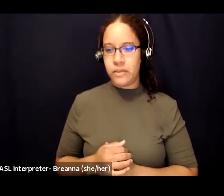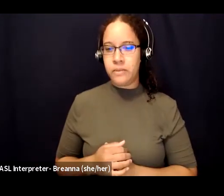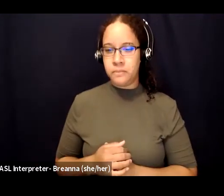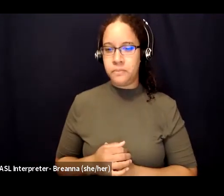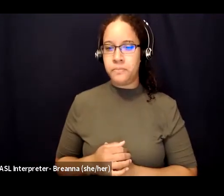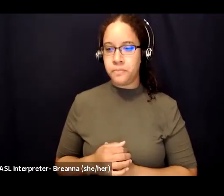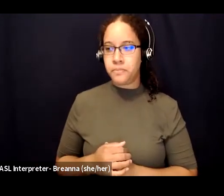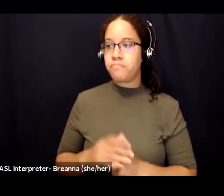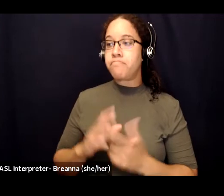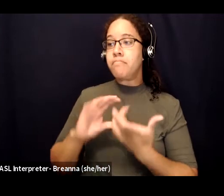how